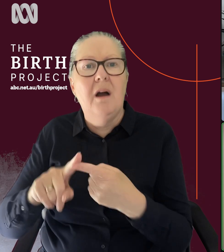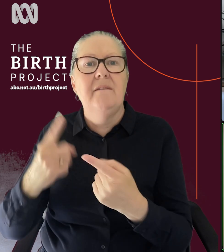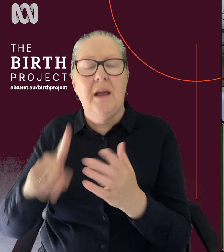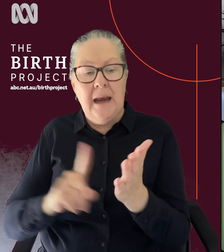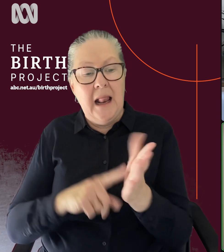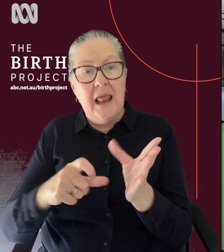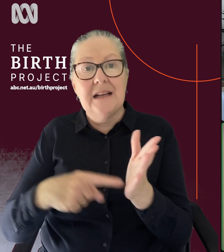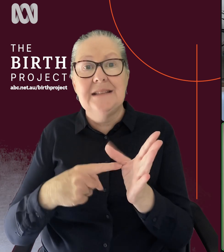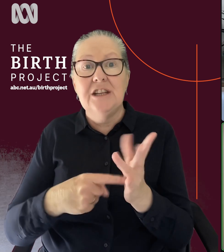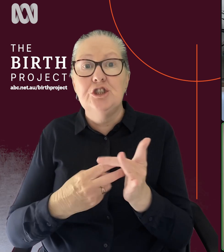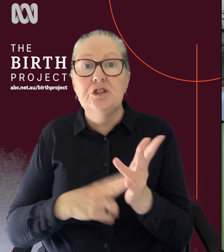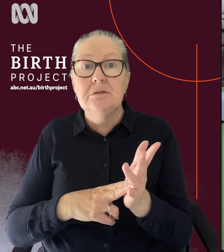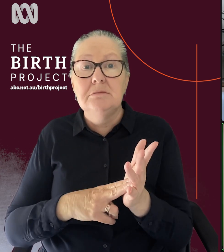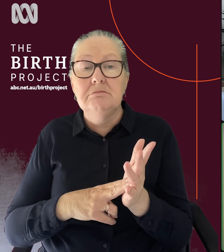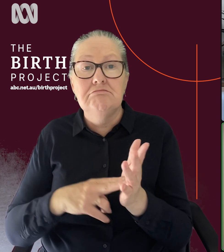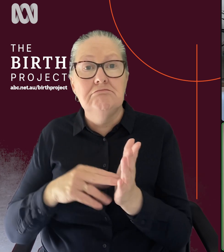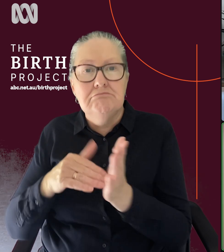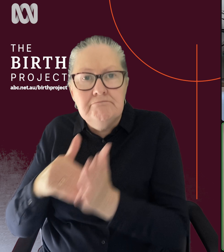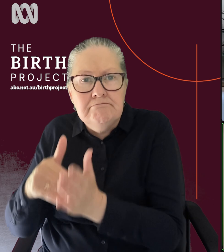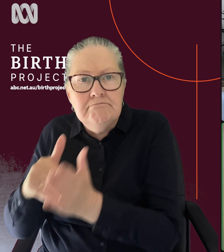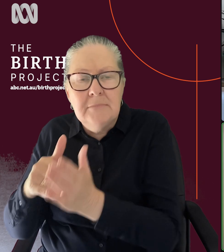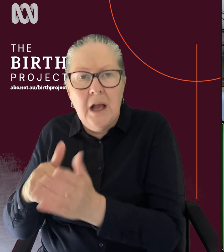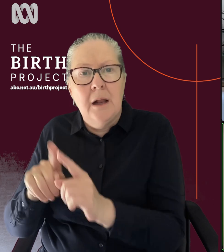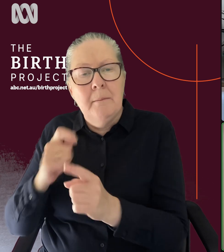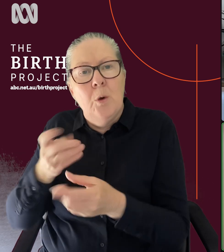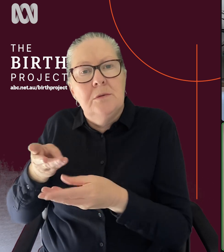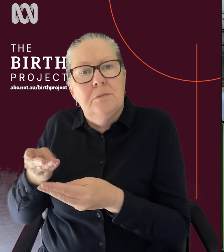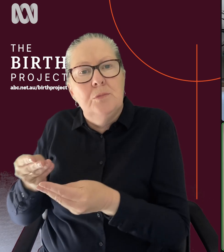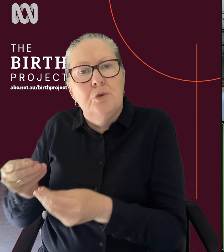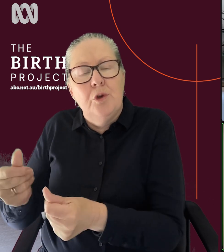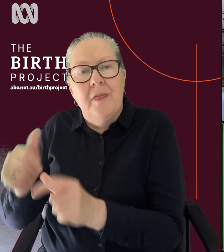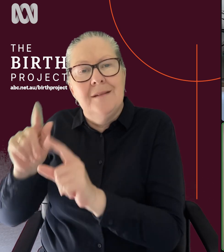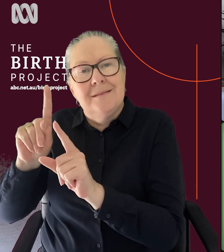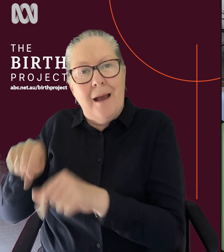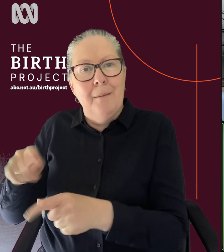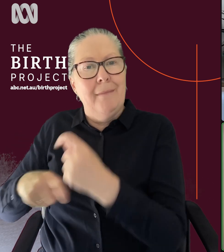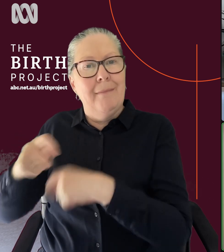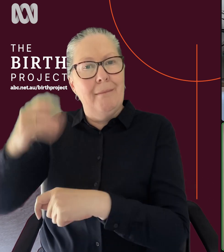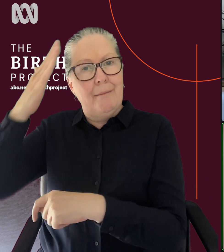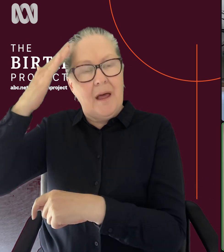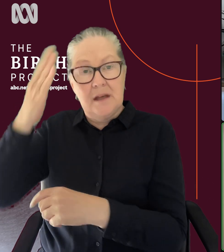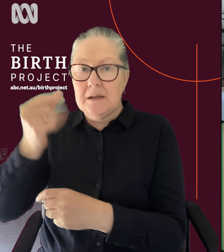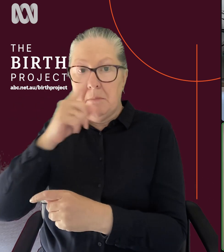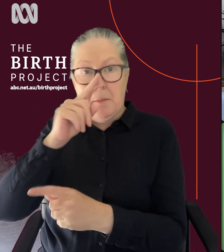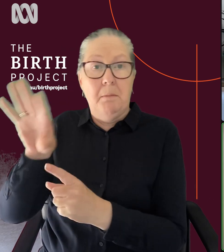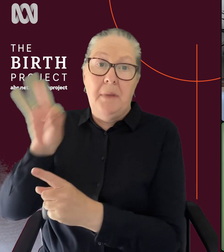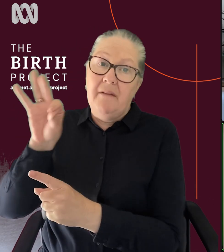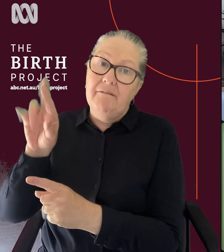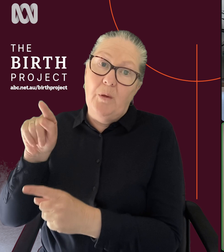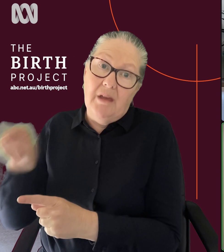it's quite a different experience kind of easing you into motherhood in that way. So some people make that choice for that as well. And yeah,